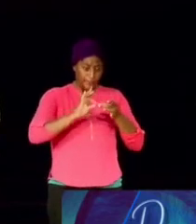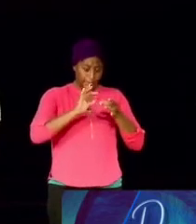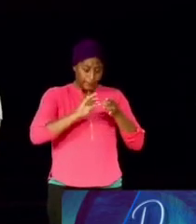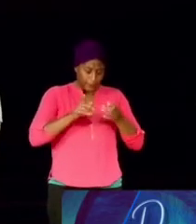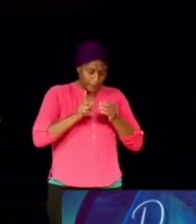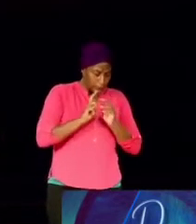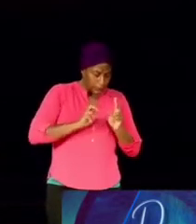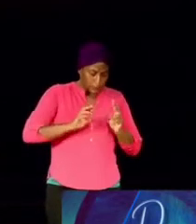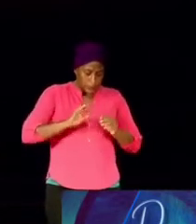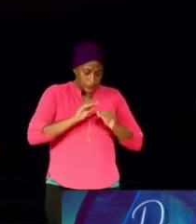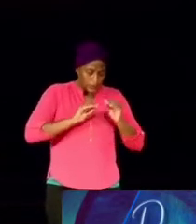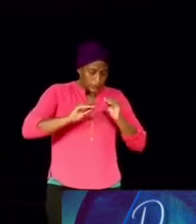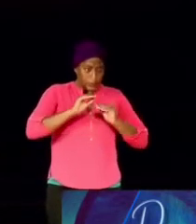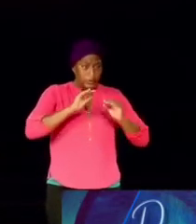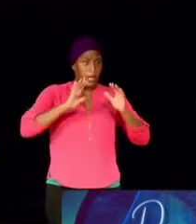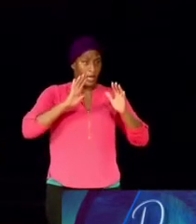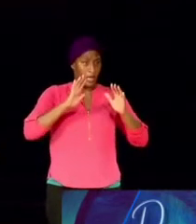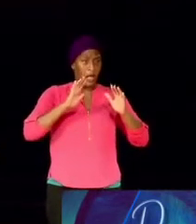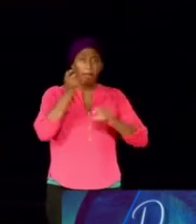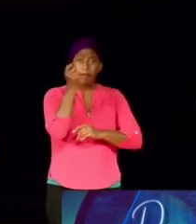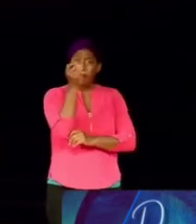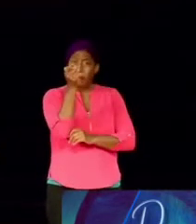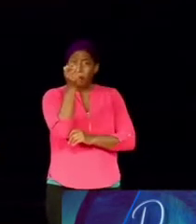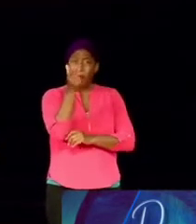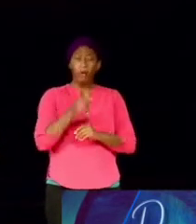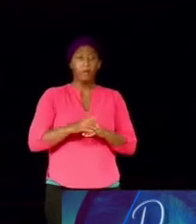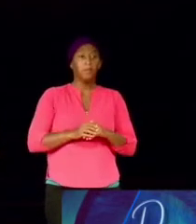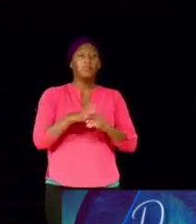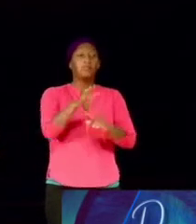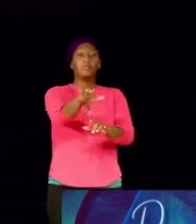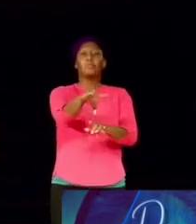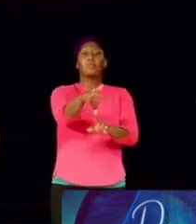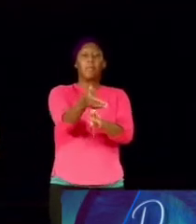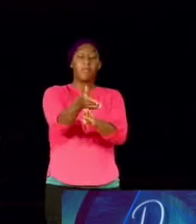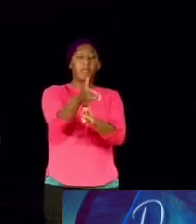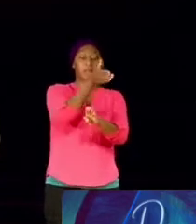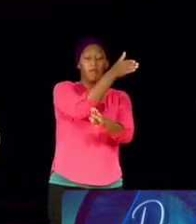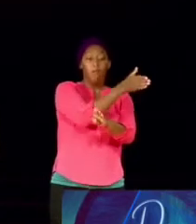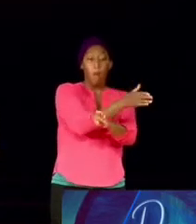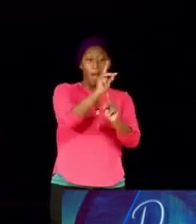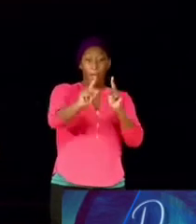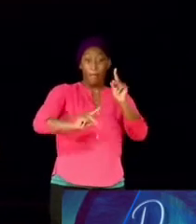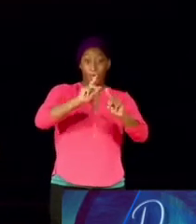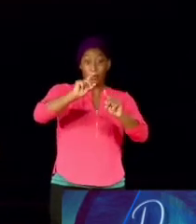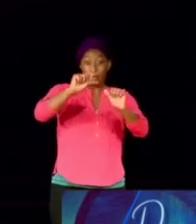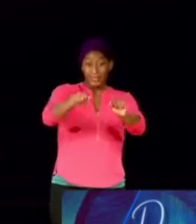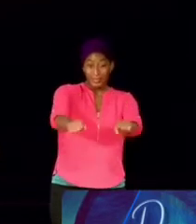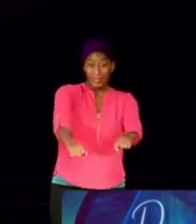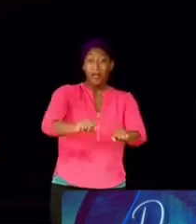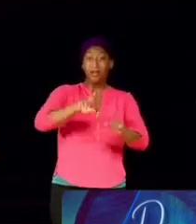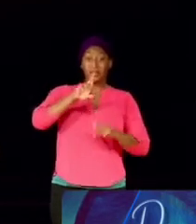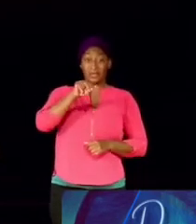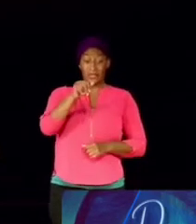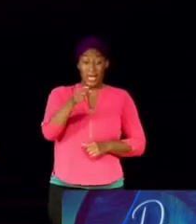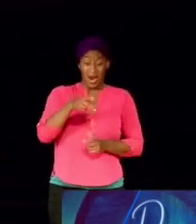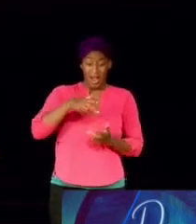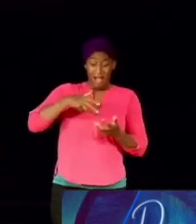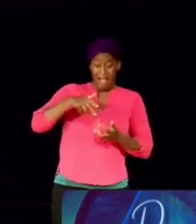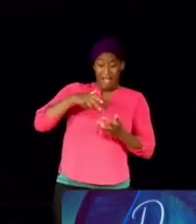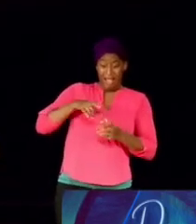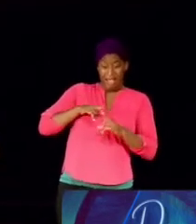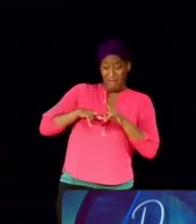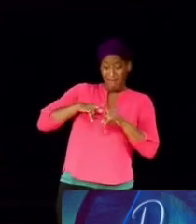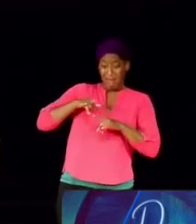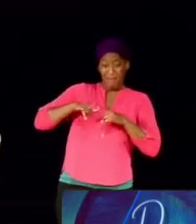clearer, that before anyone else dared to laugh at Sarah, the text